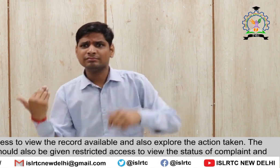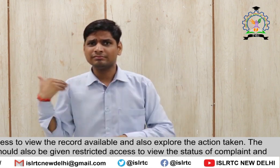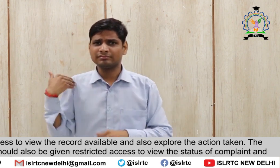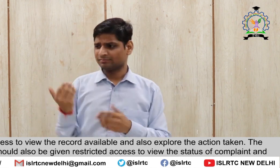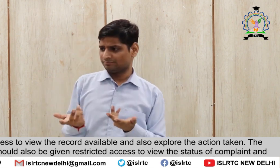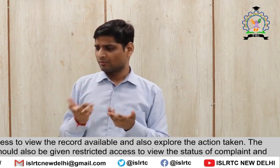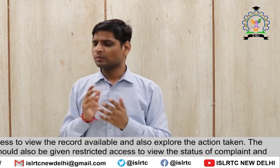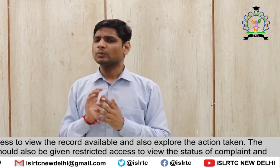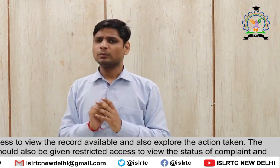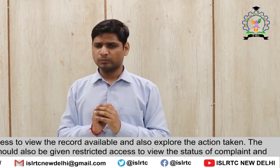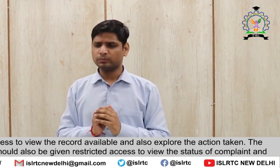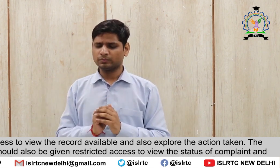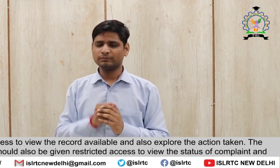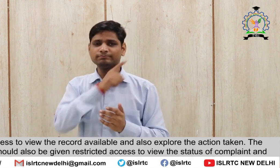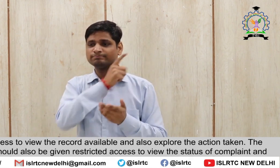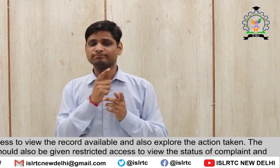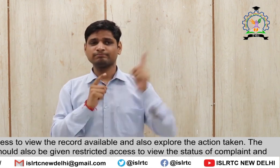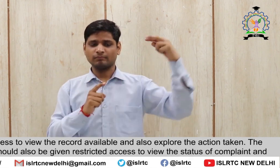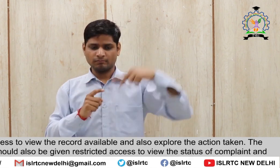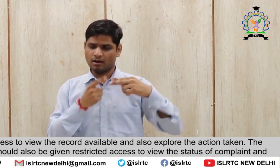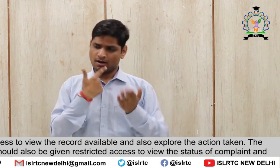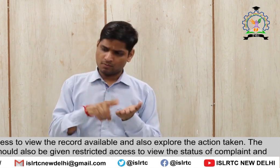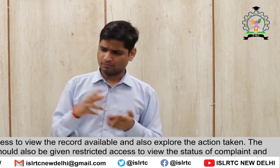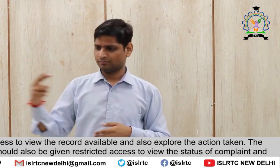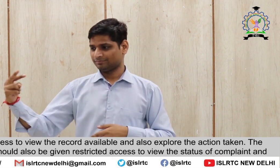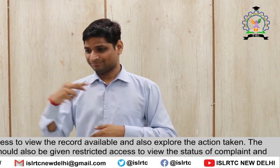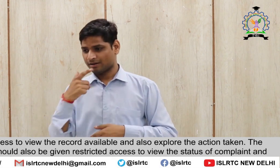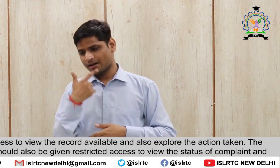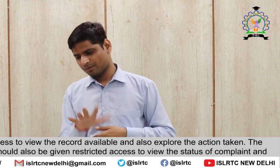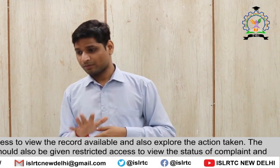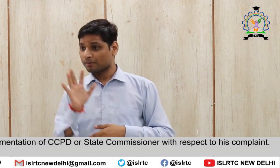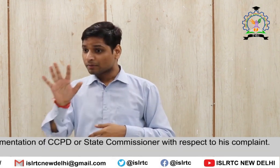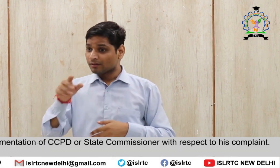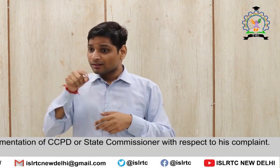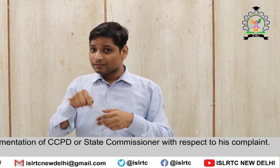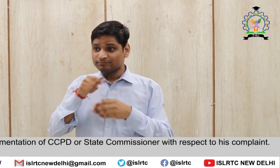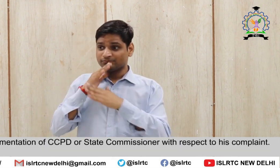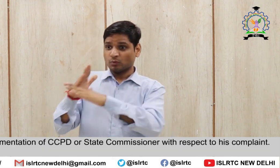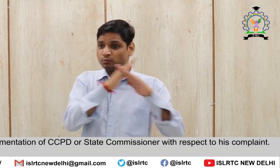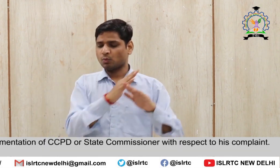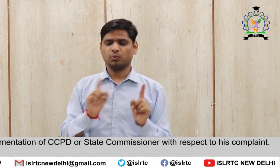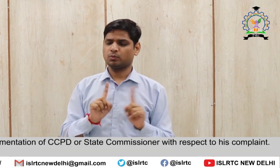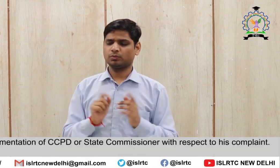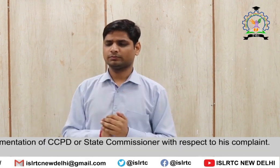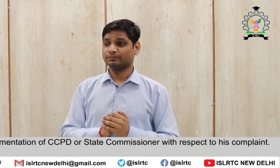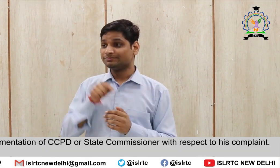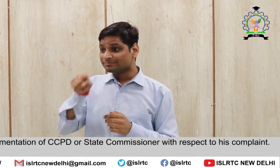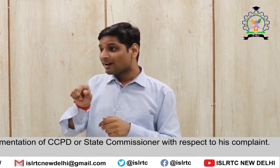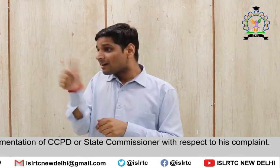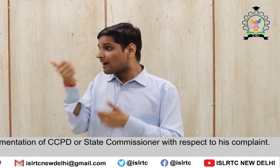also be given Restricted access To view the status Of the complaint And status of Implementation of CCPD Or State Commissioner With